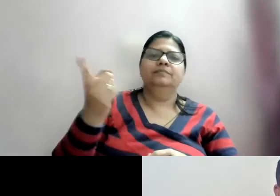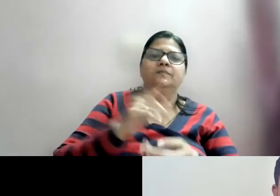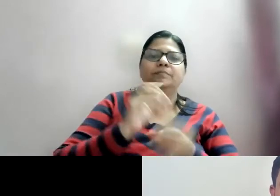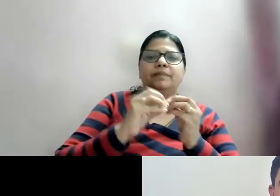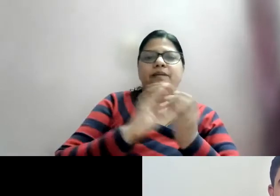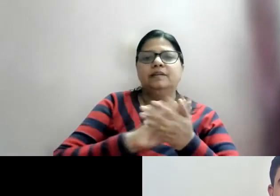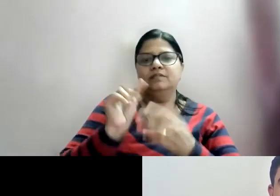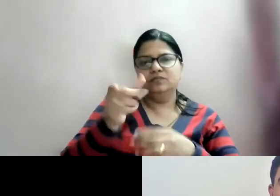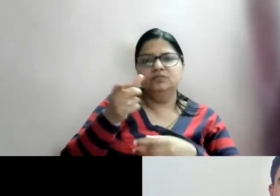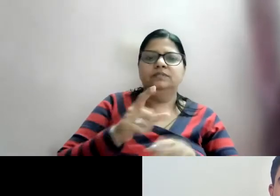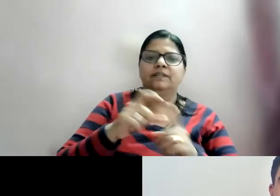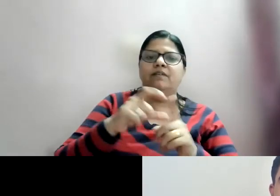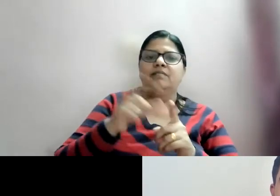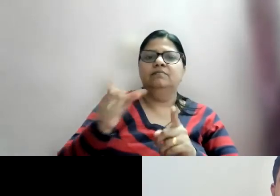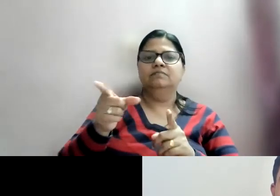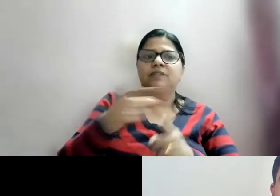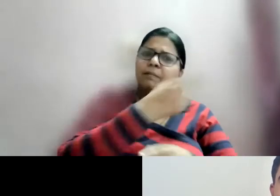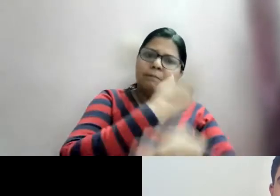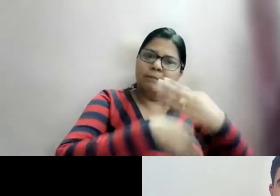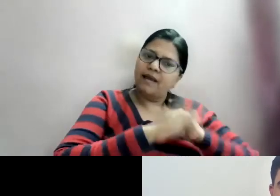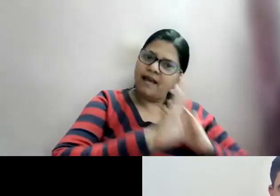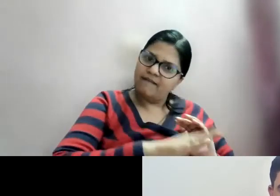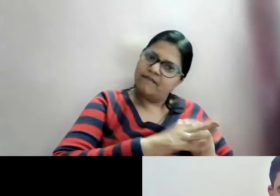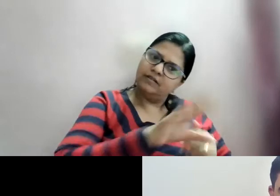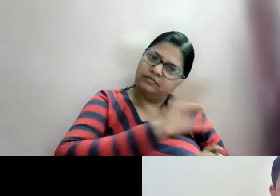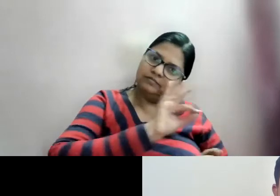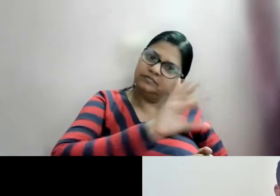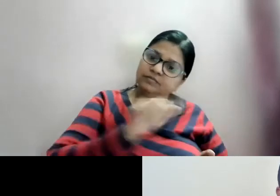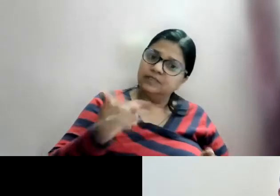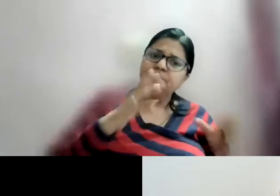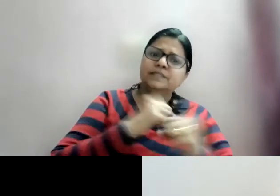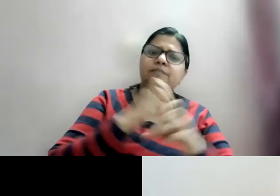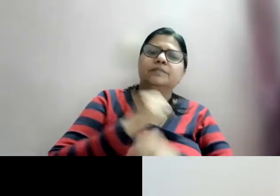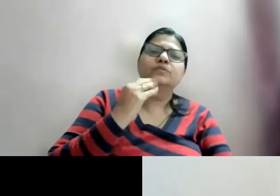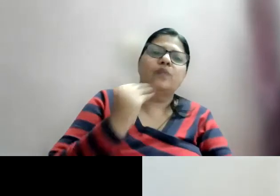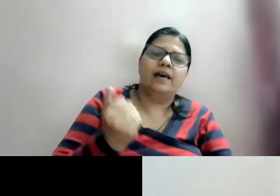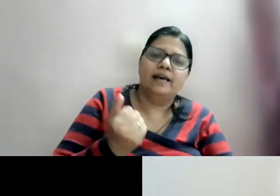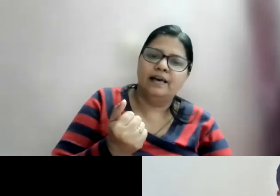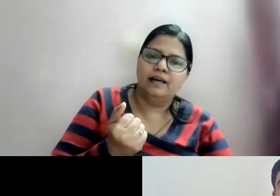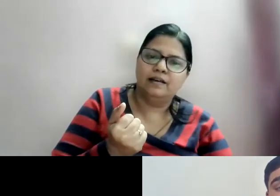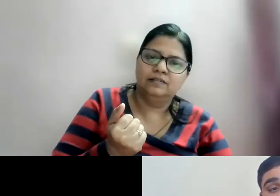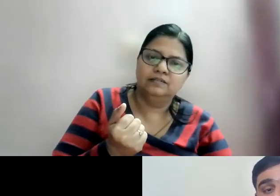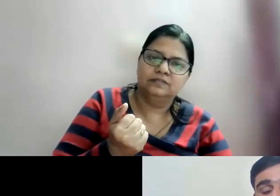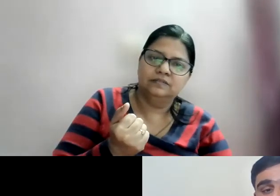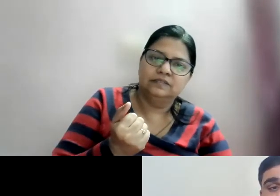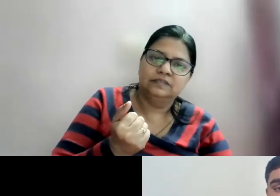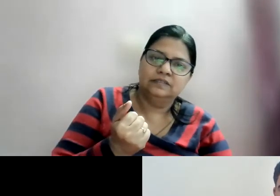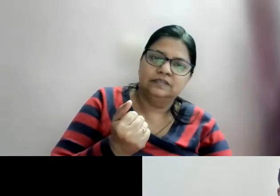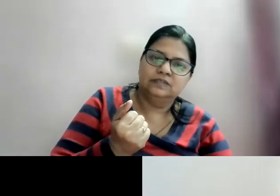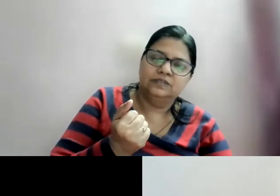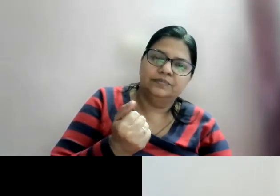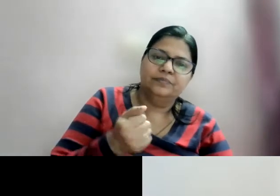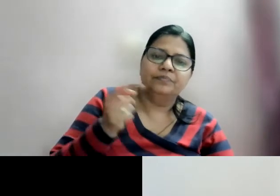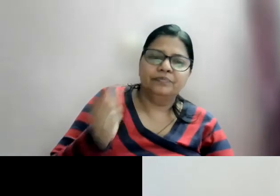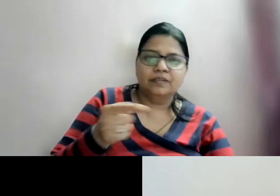as if he's missed to get that chance from there. And being a disabled, other categories got